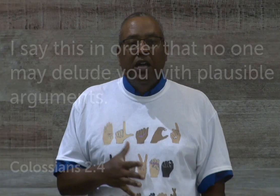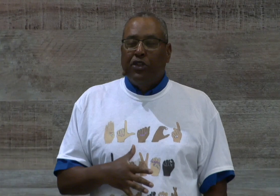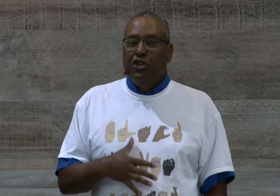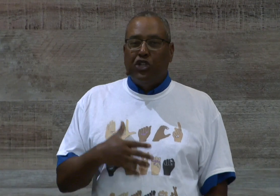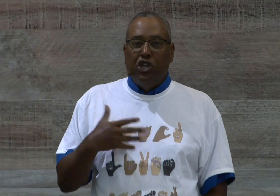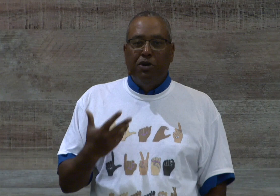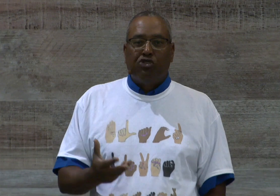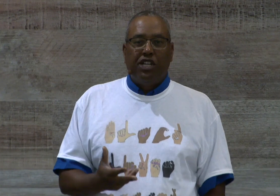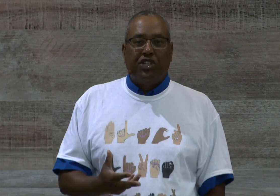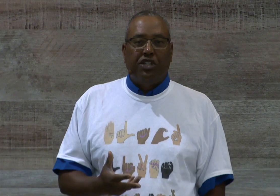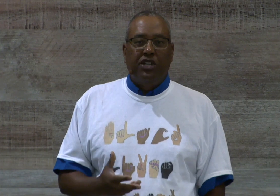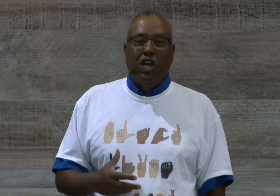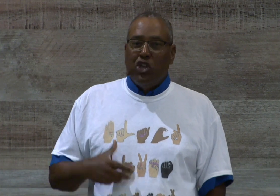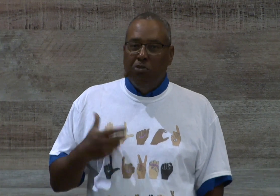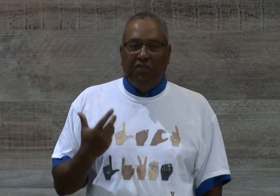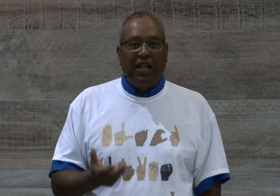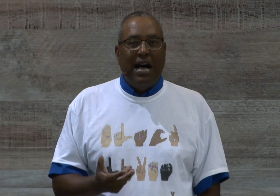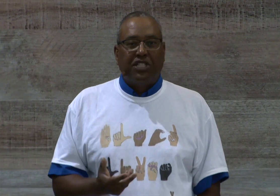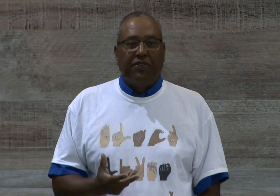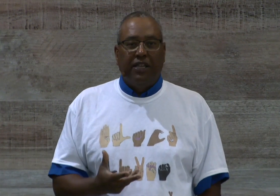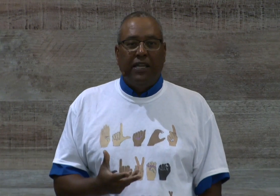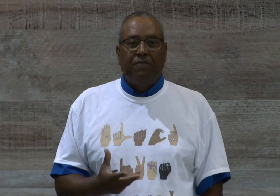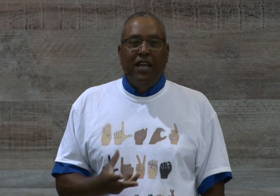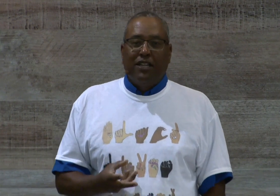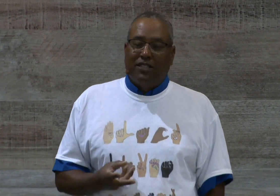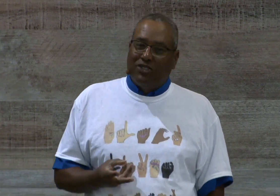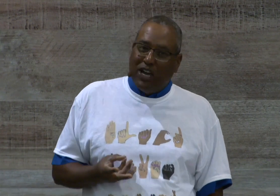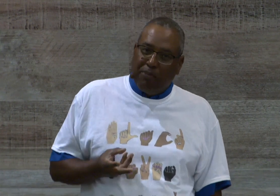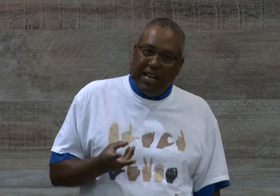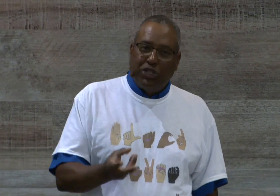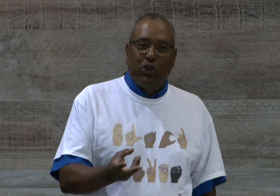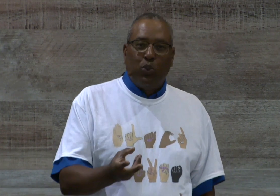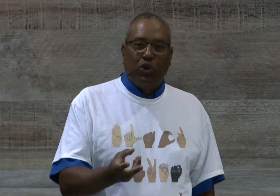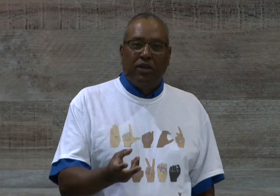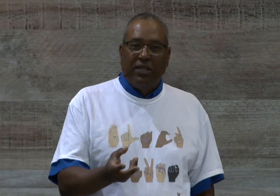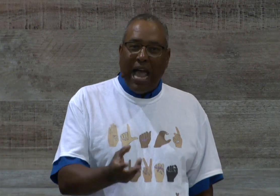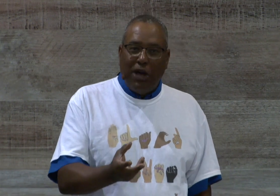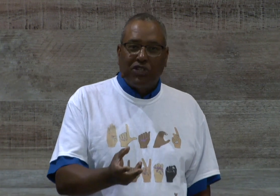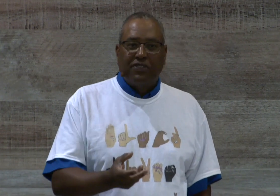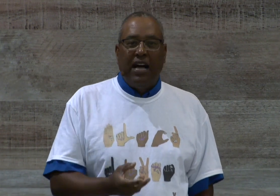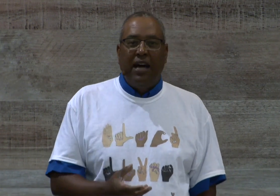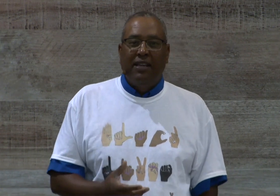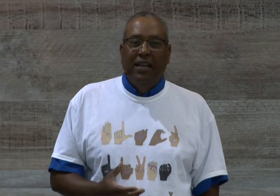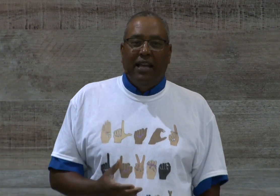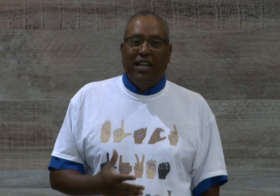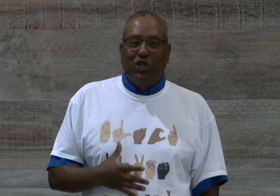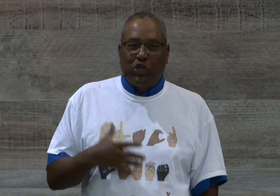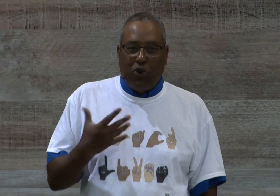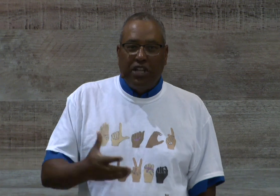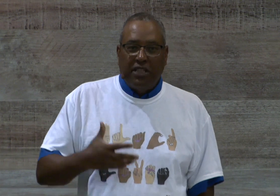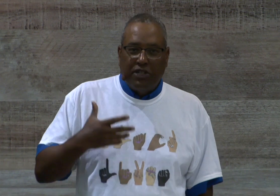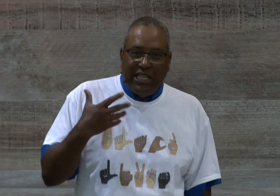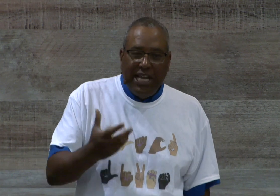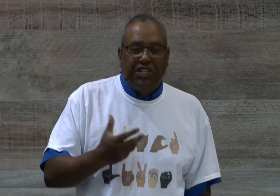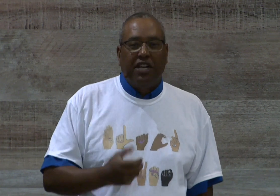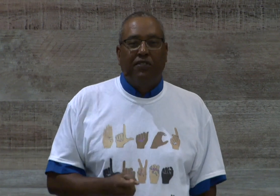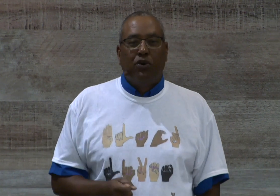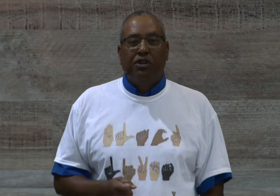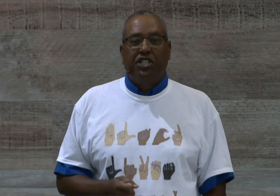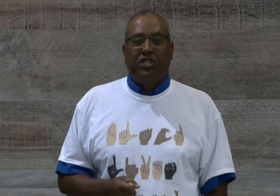They're using human traditions, human philosophy, trying to bring it into the word, the house of God, and distorting the teaching of the Lord Jesus